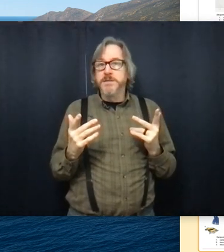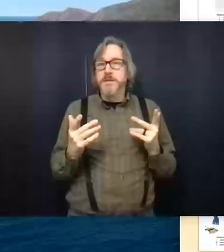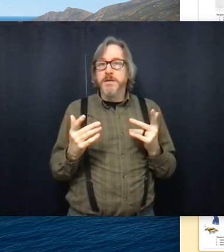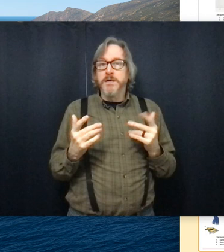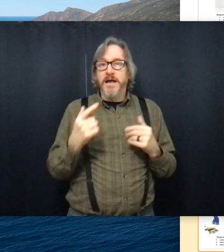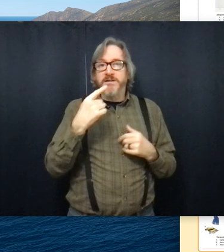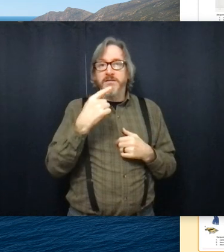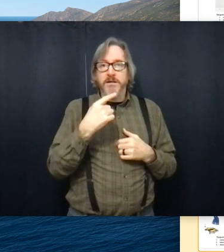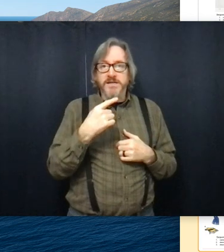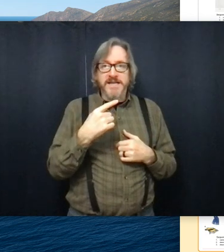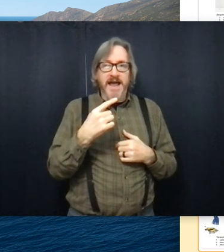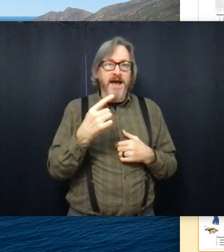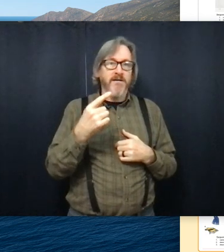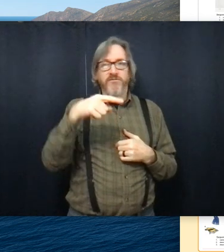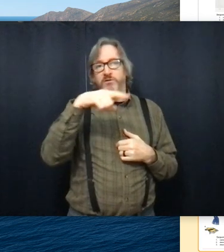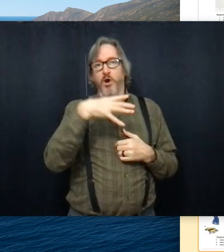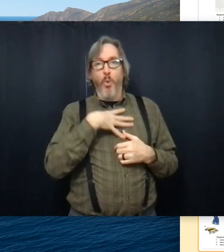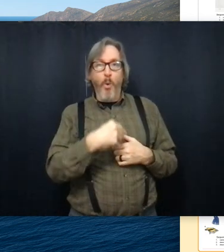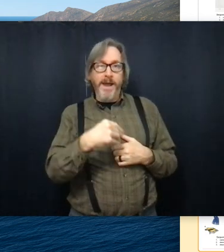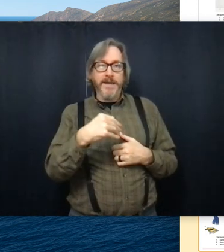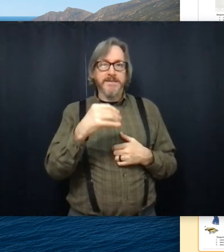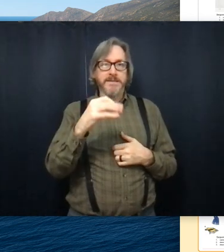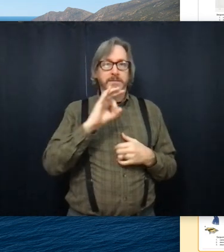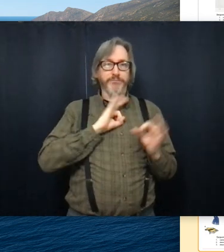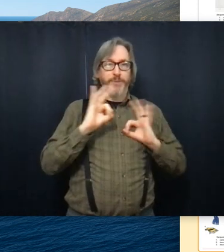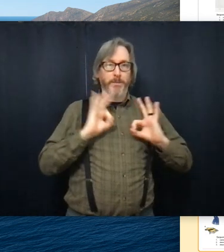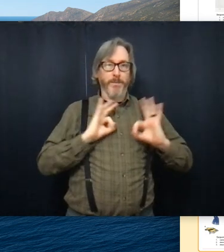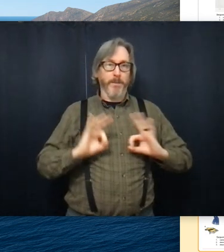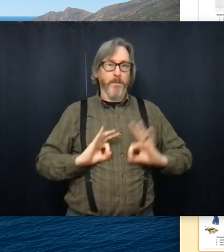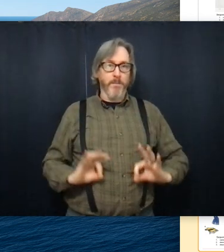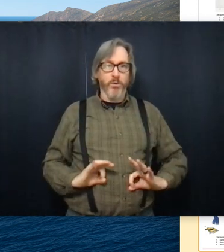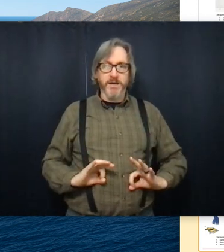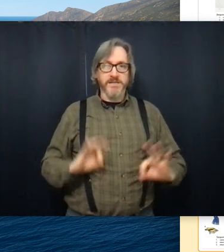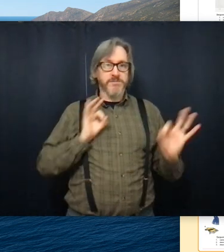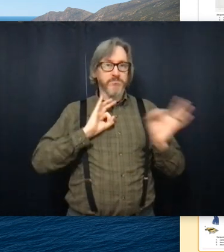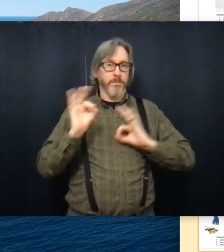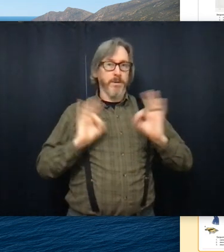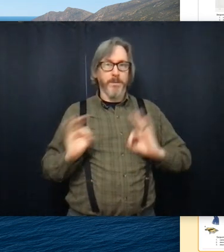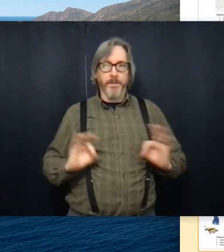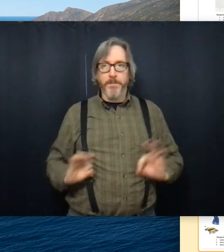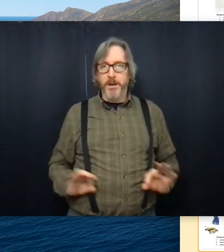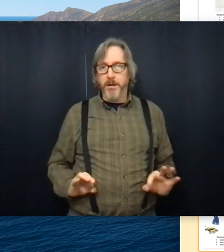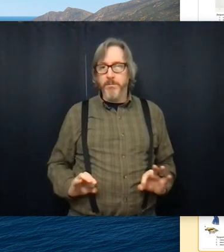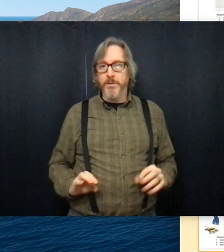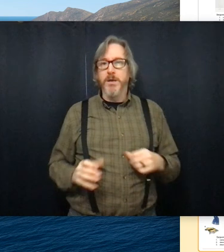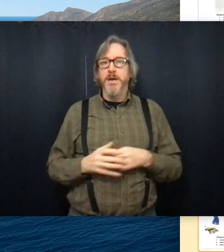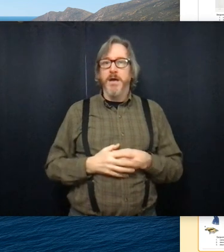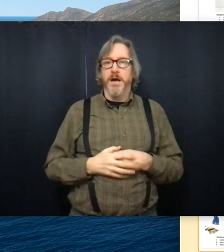it, does it have white polka dots? Um,